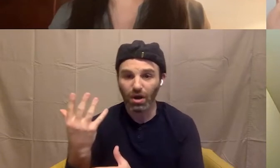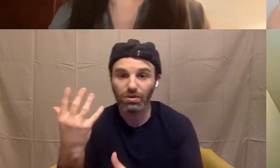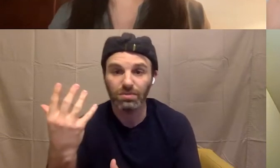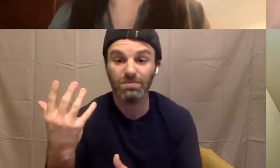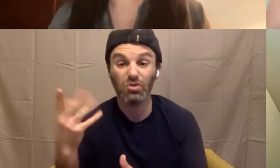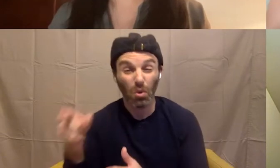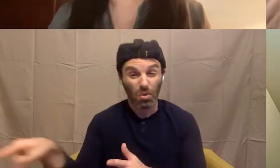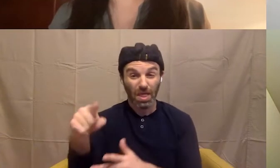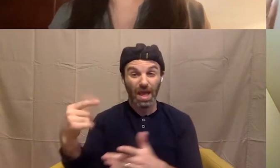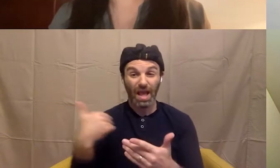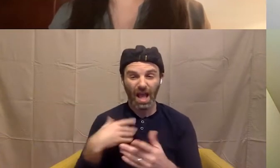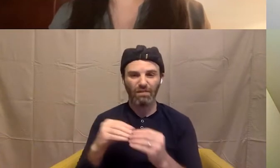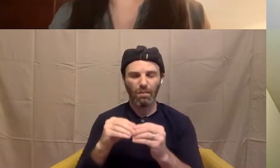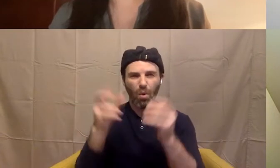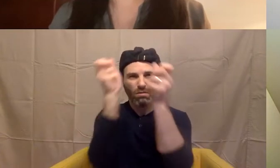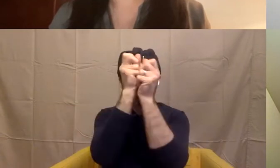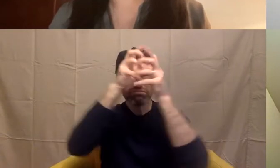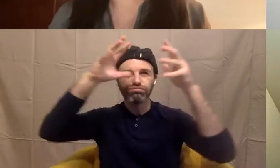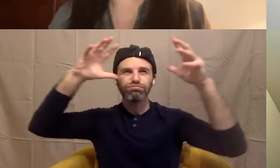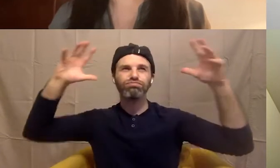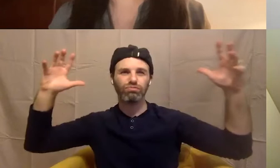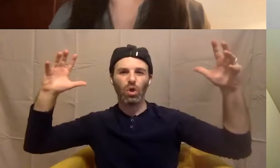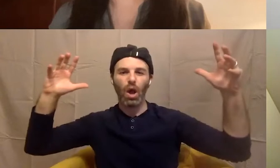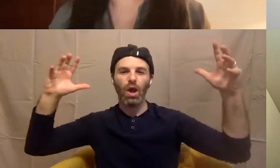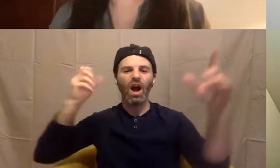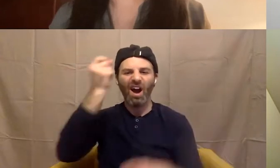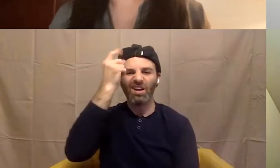it becomes something that they can talk about in their family comfortably.